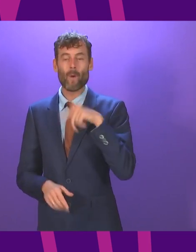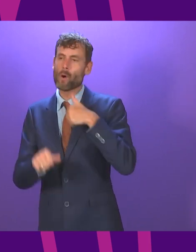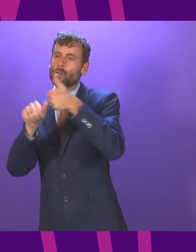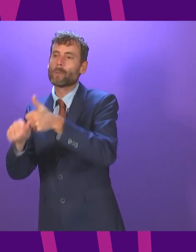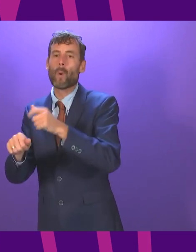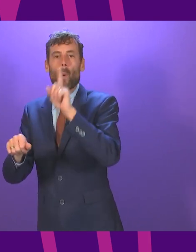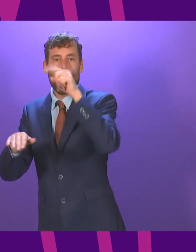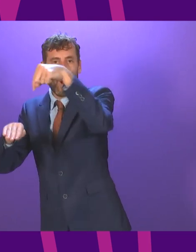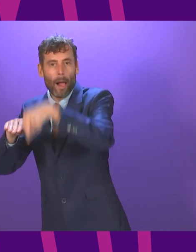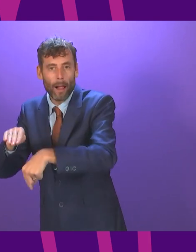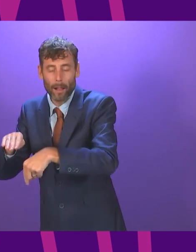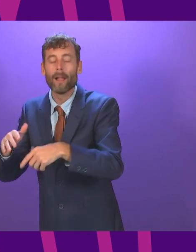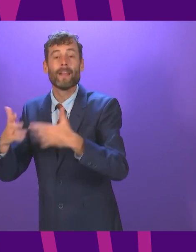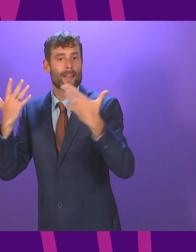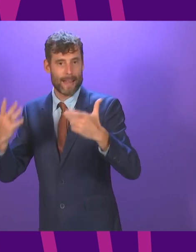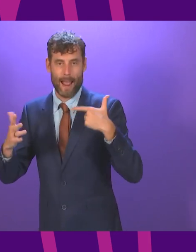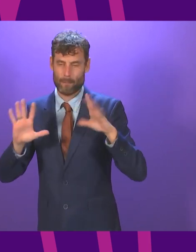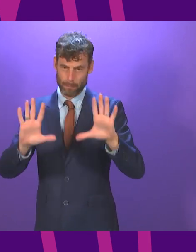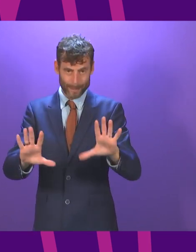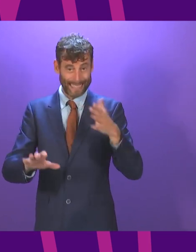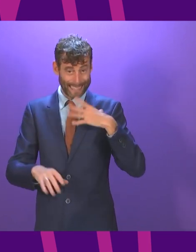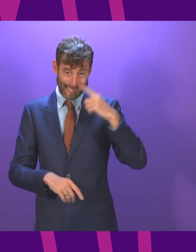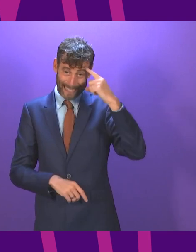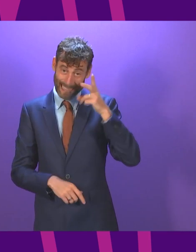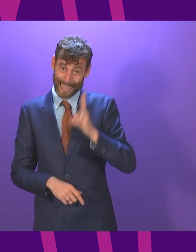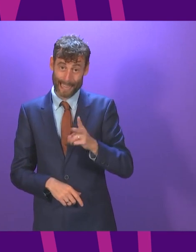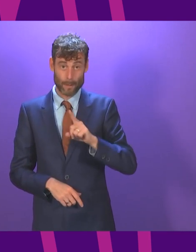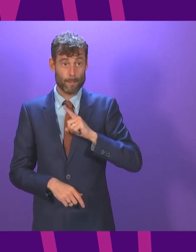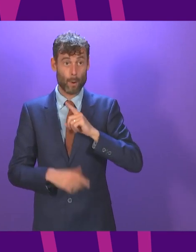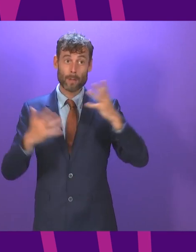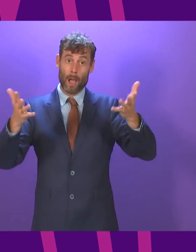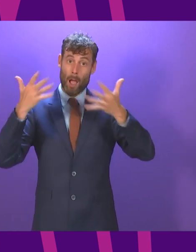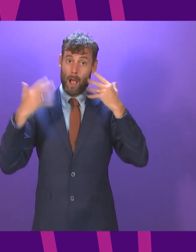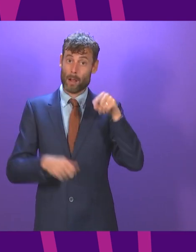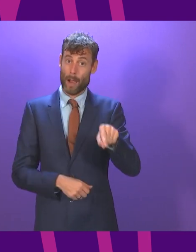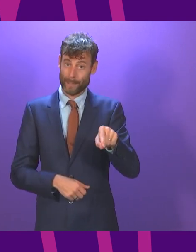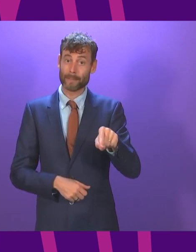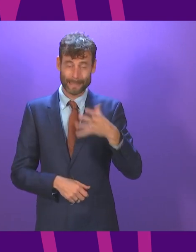doing the right things and I would encourage everybody to do likewise and Emma Roddick